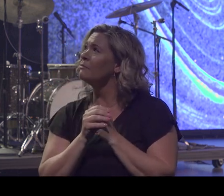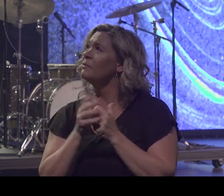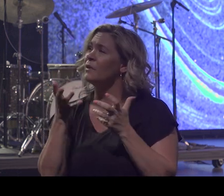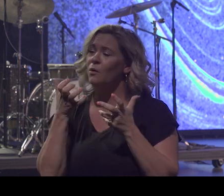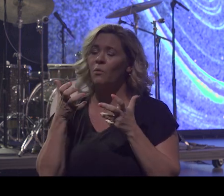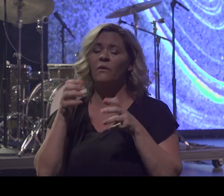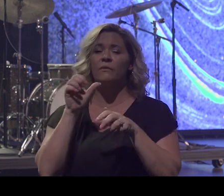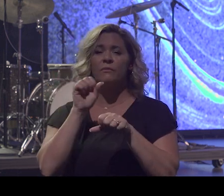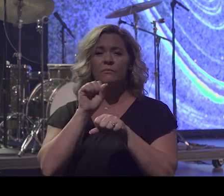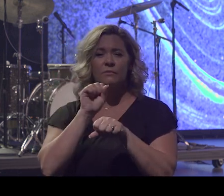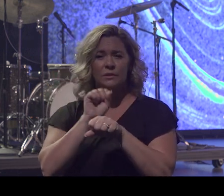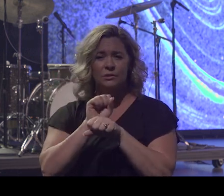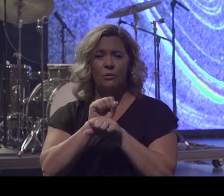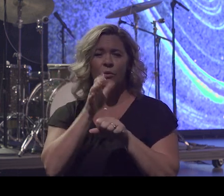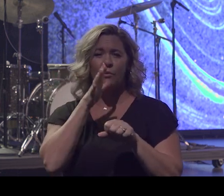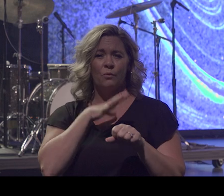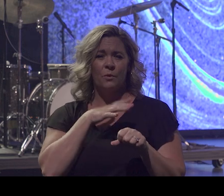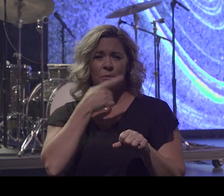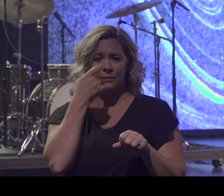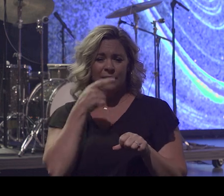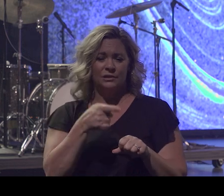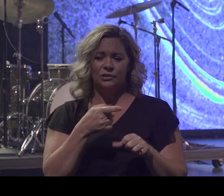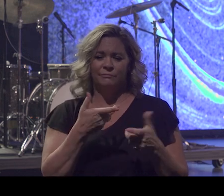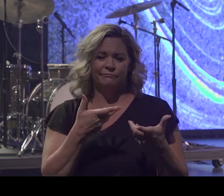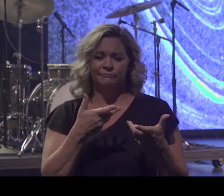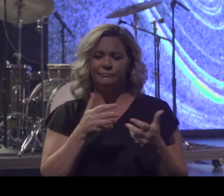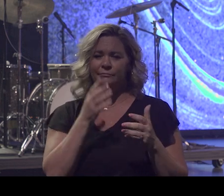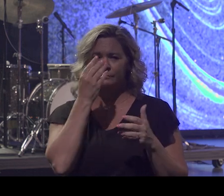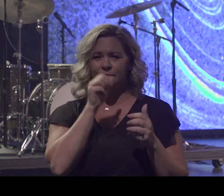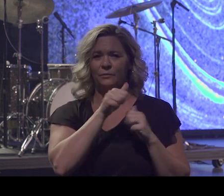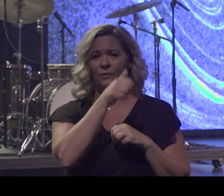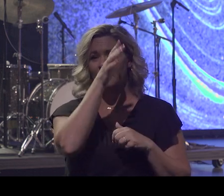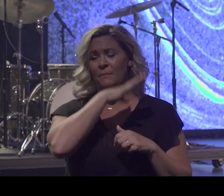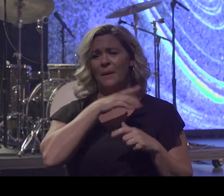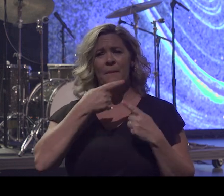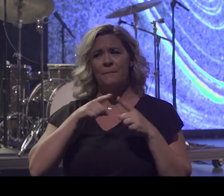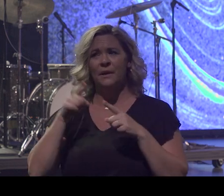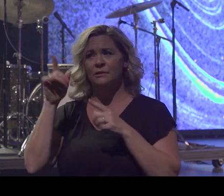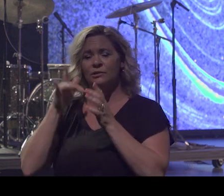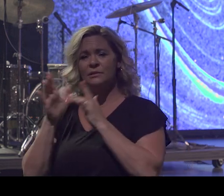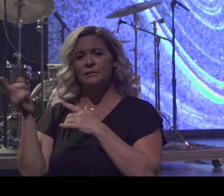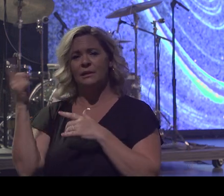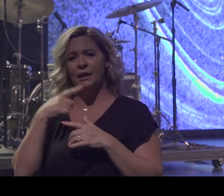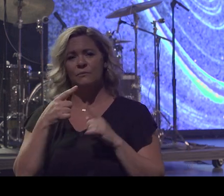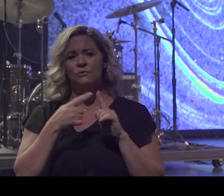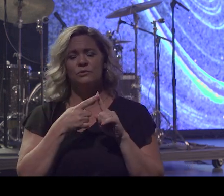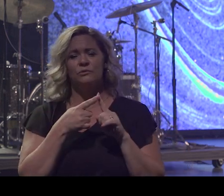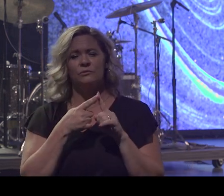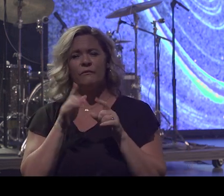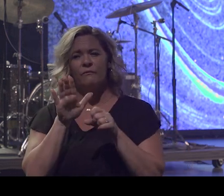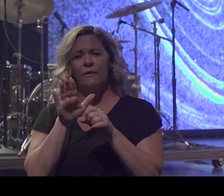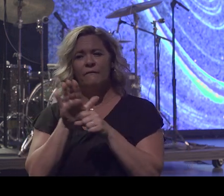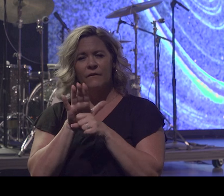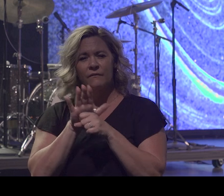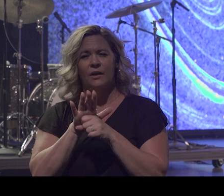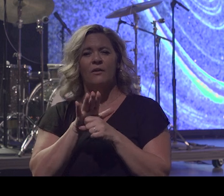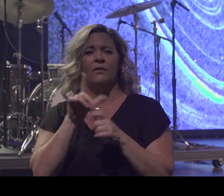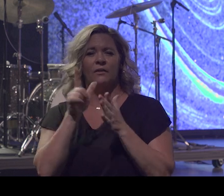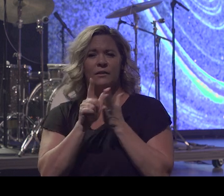because of the law. Jesus didn't come here to destroy the law. He came here to fulfill the law. John 5, man at the pool of Bethesda,